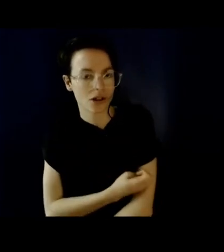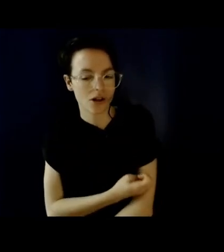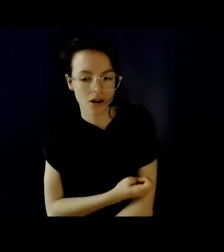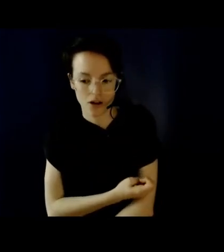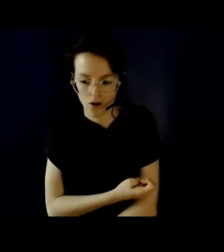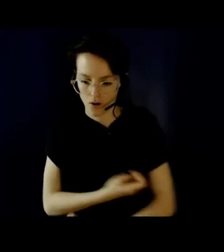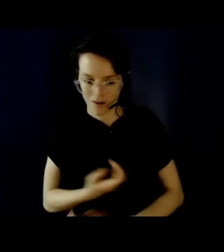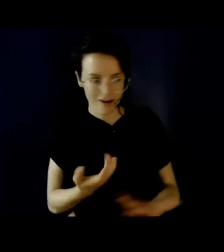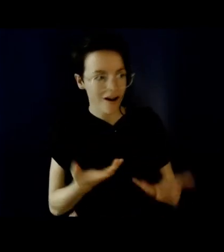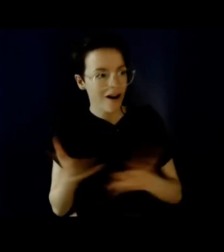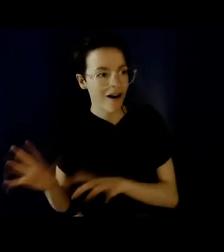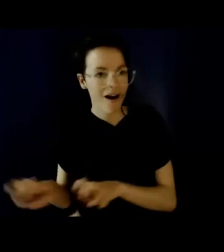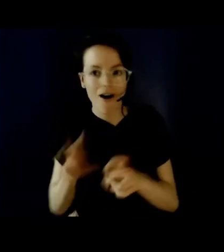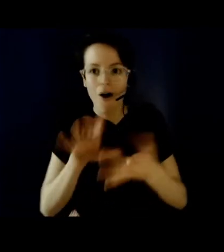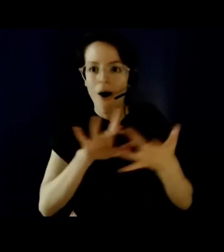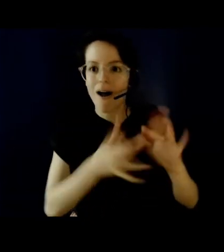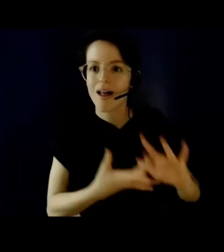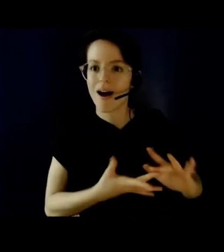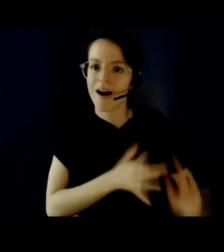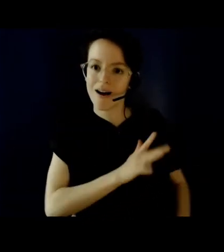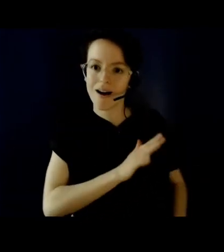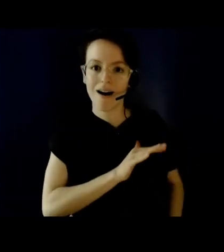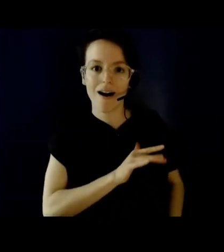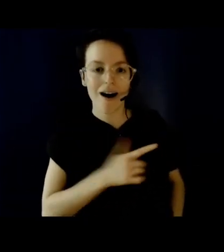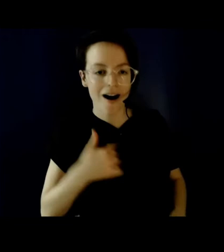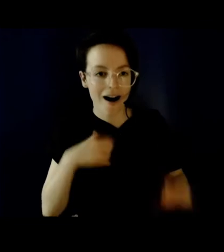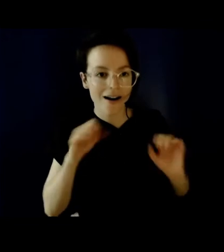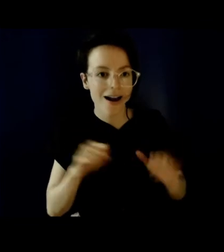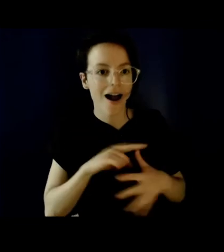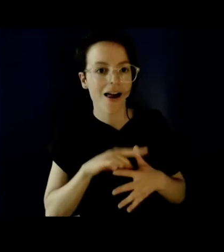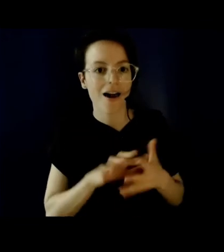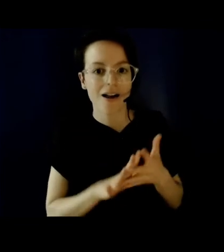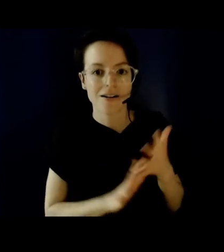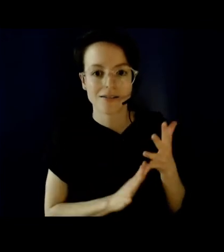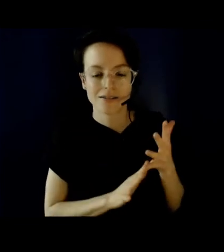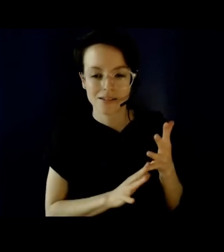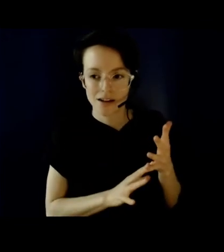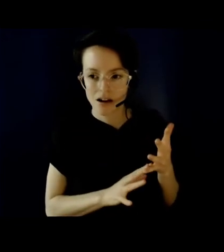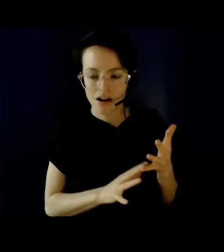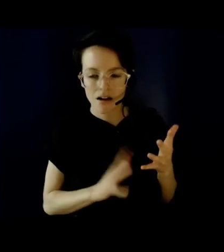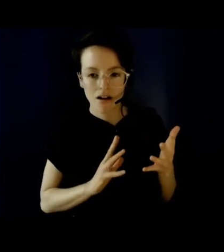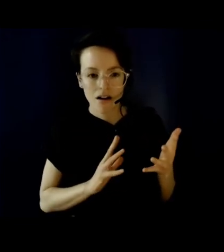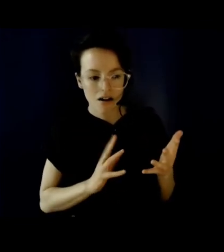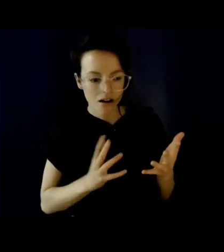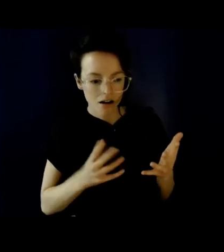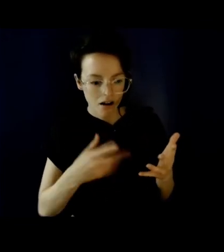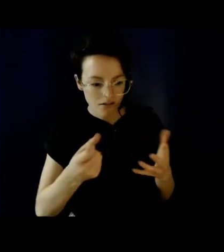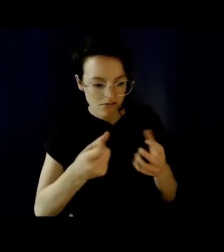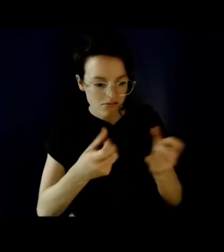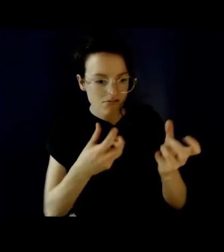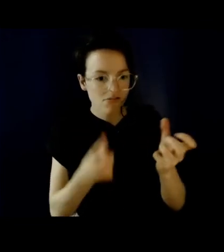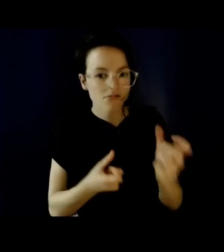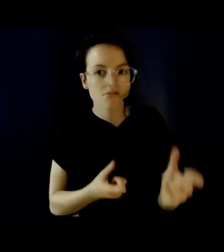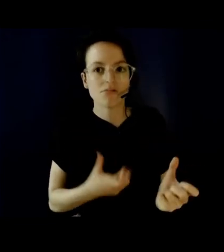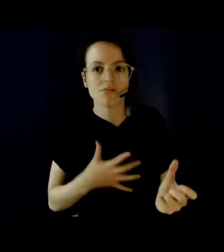work with. So it's been heartbreaking to see these options being rolled back. And it's been offensive to disabled